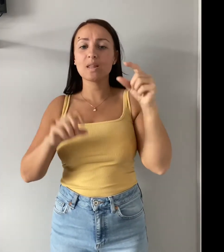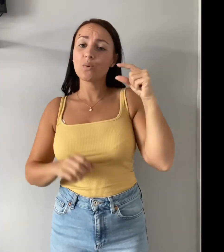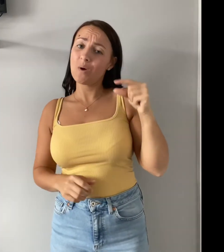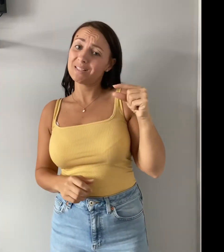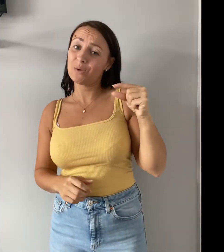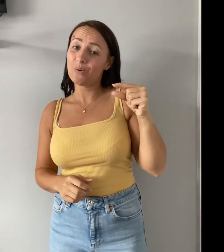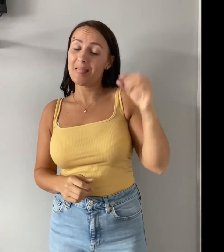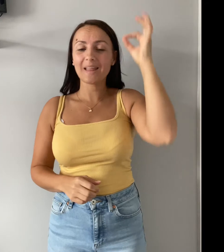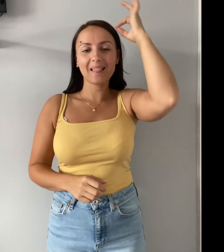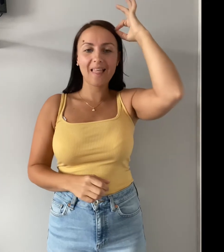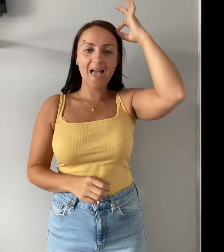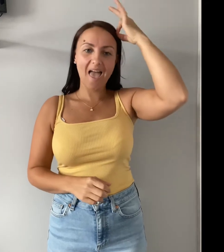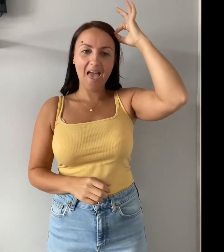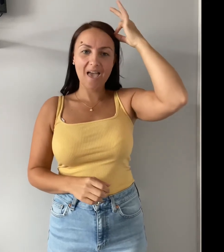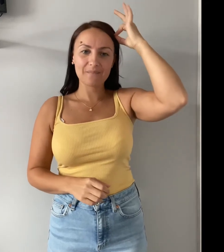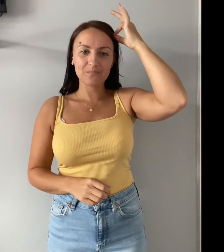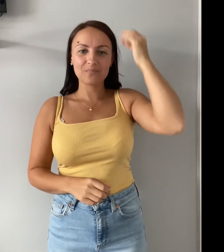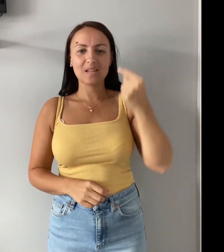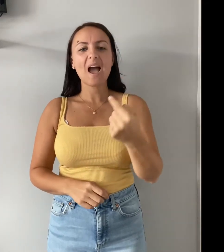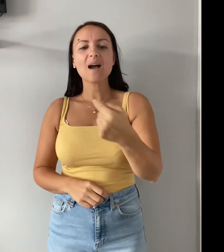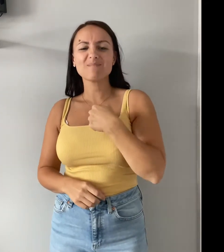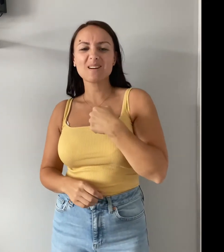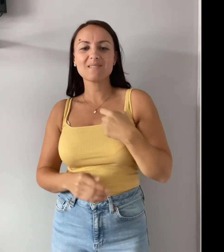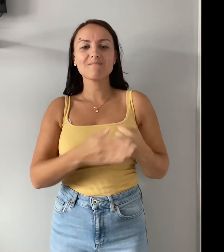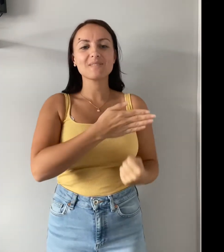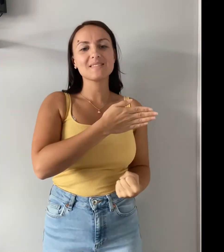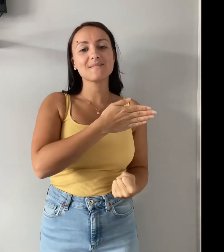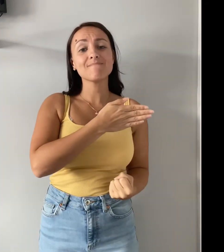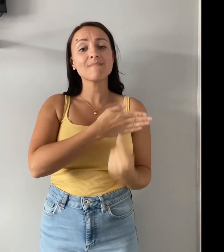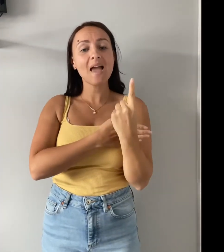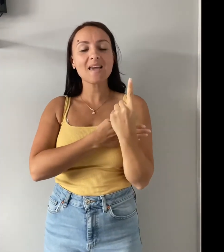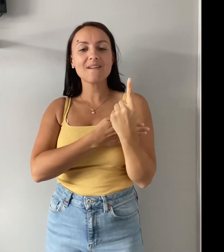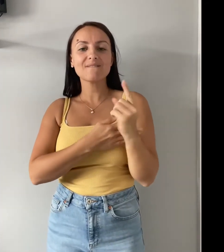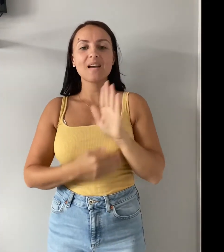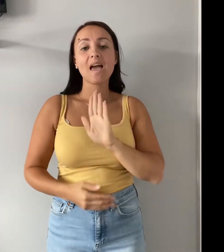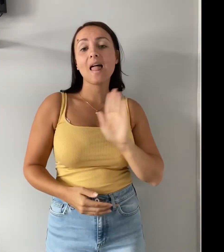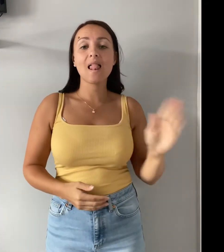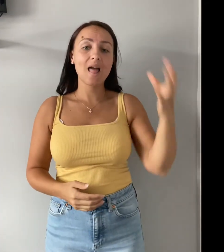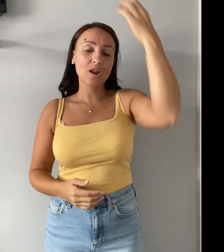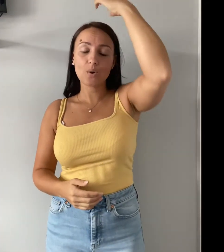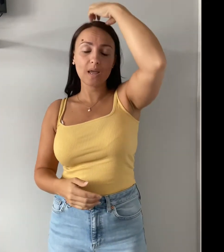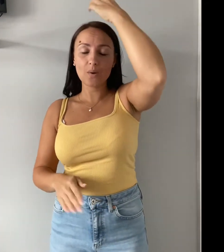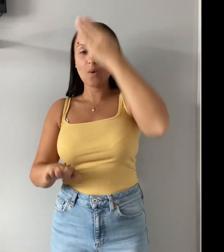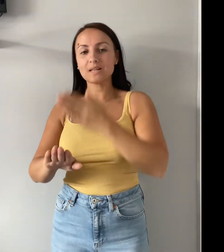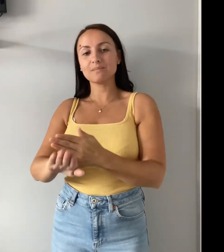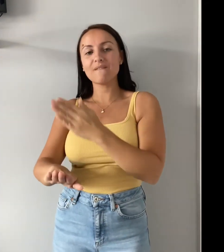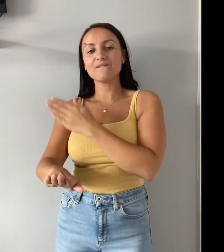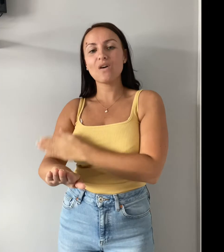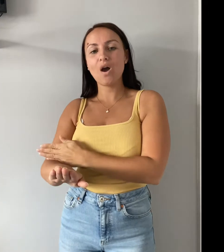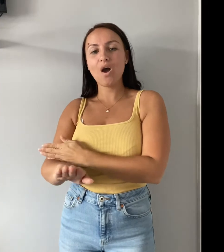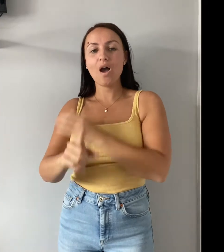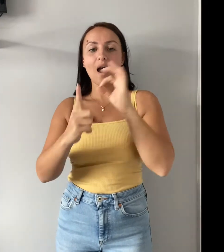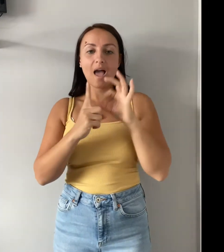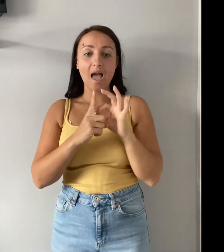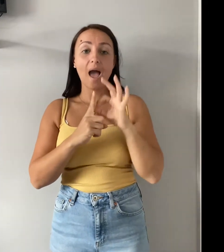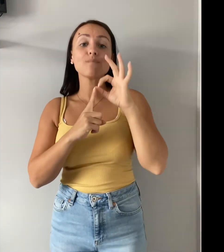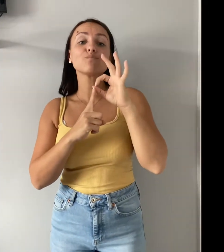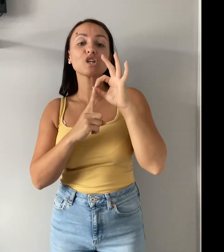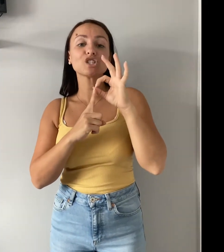quite so little hair We're gonna be the main of it, like the king was before I'm